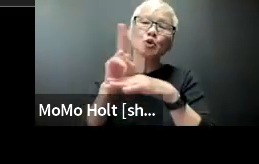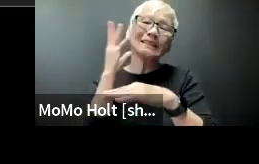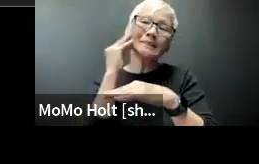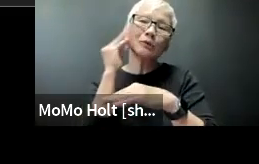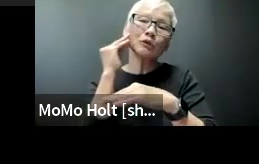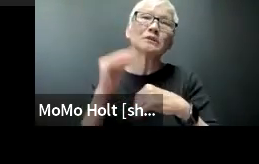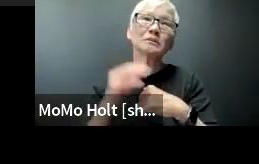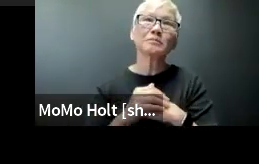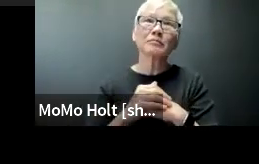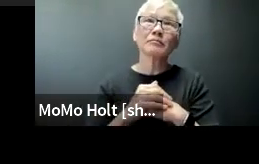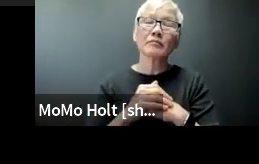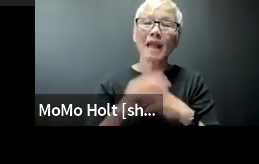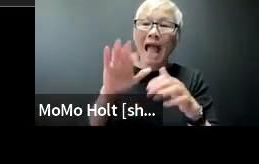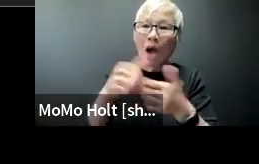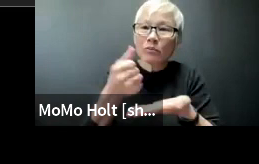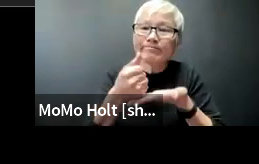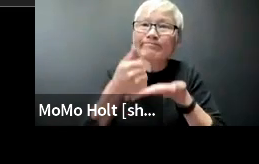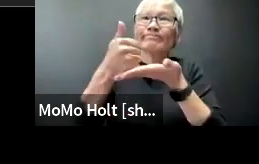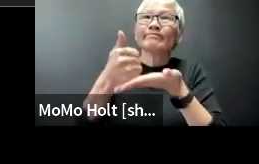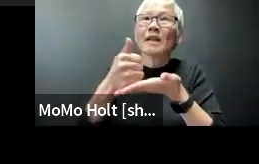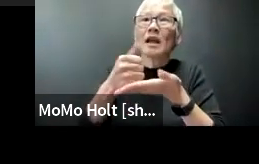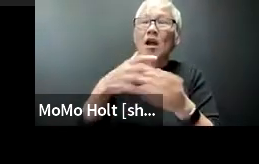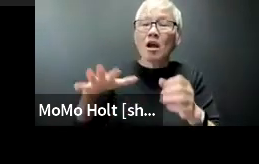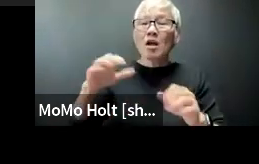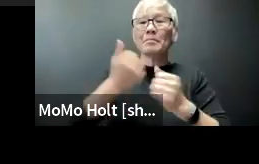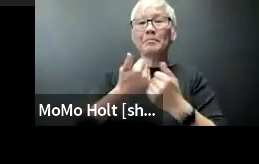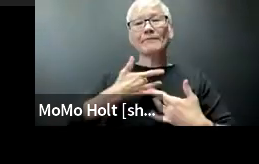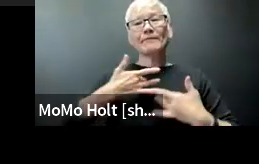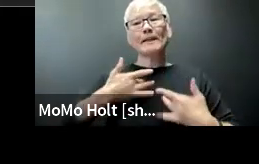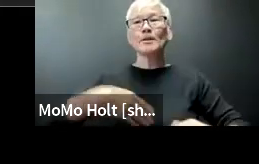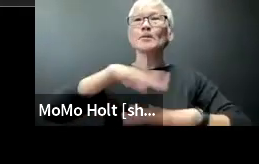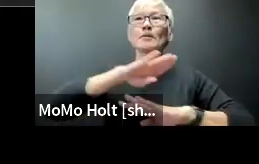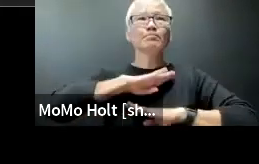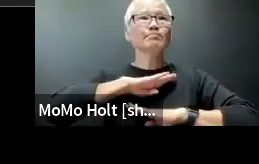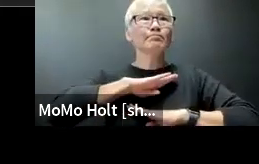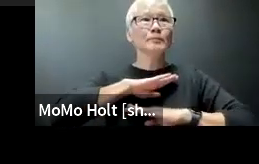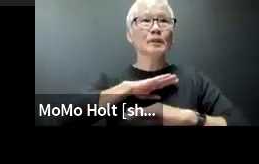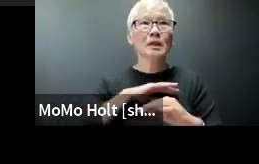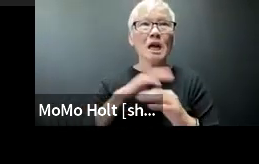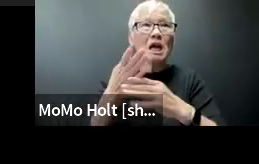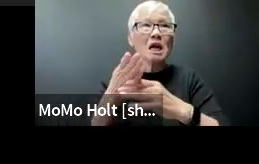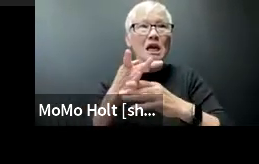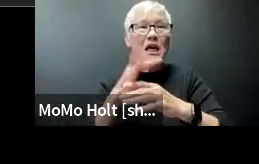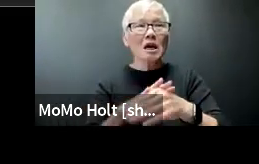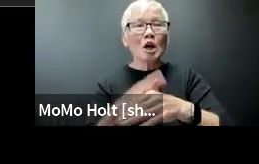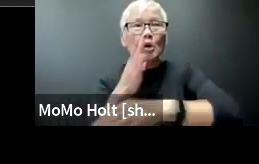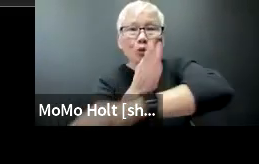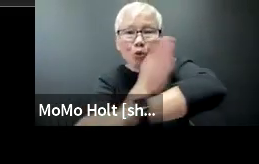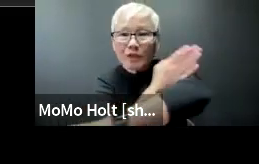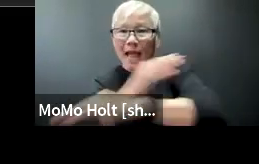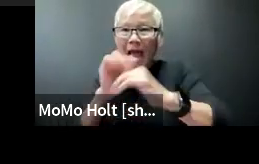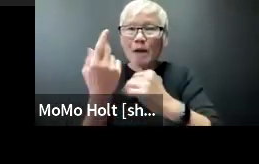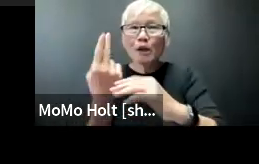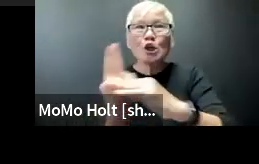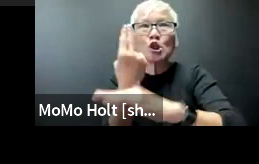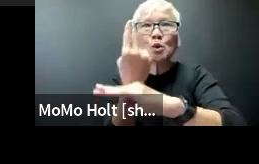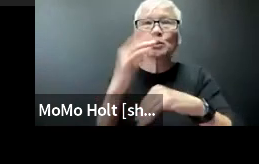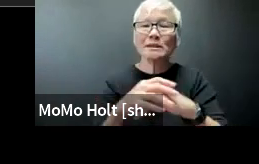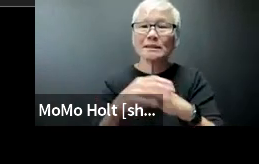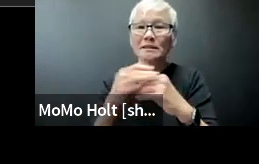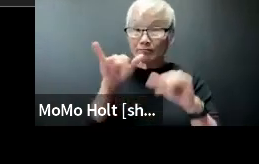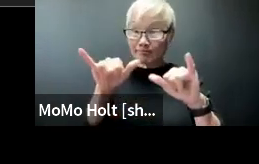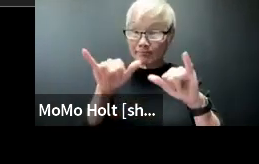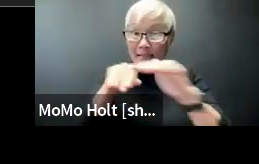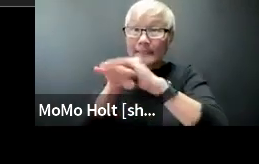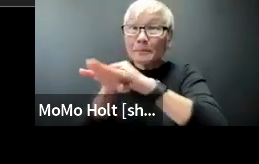UX talks about the user experience. How does it enhance their ability to feel that